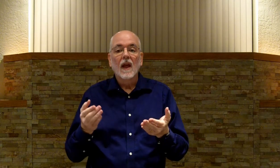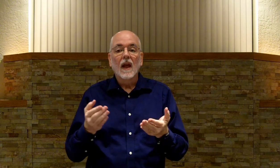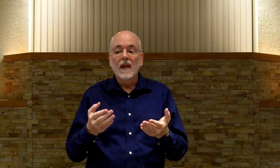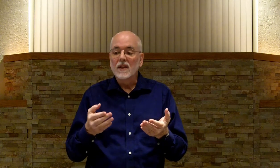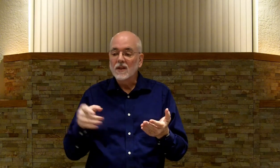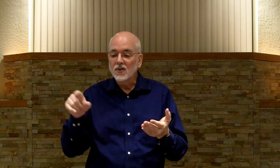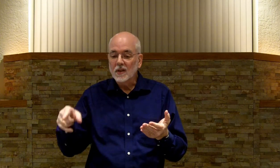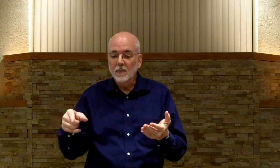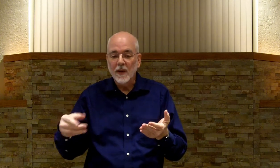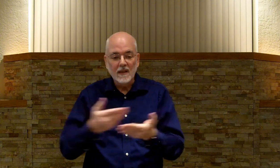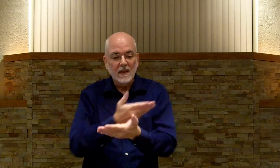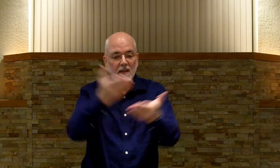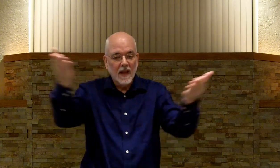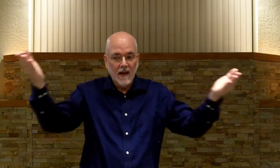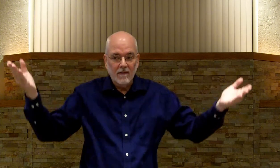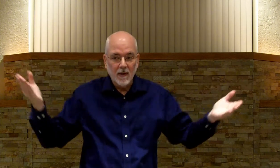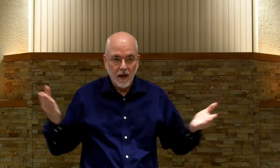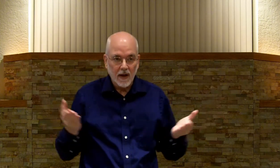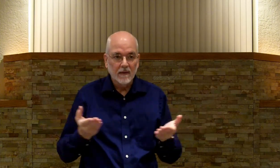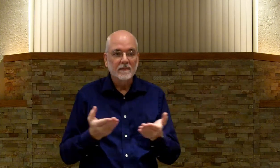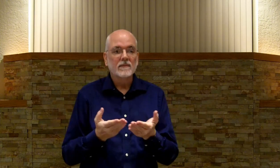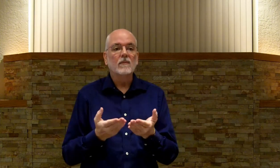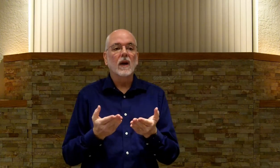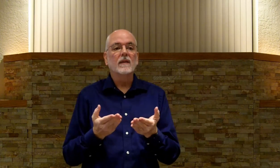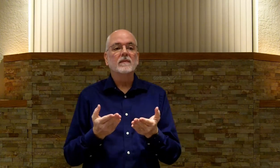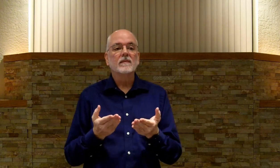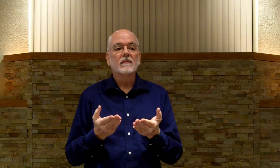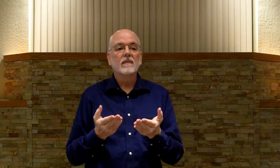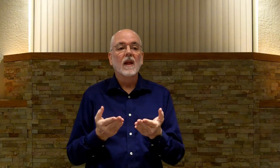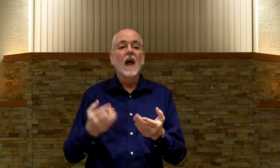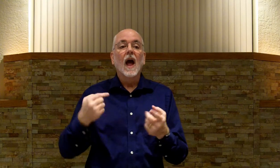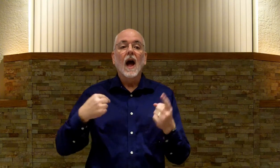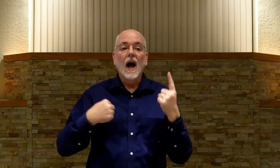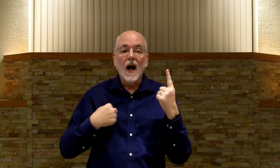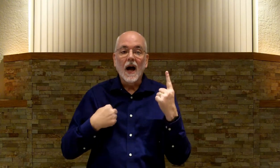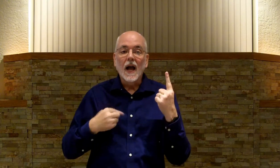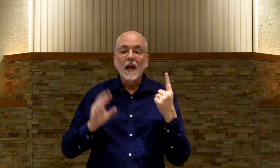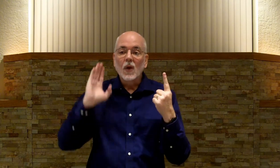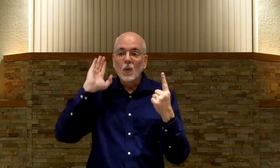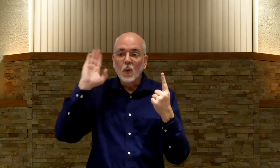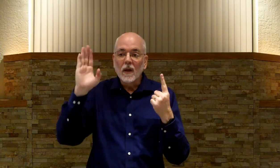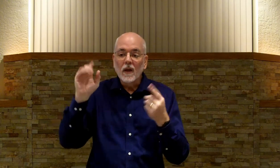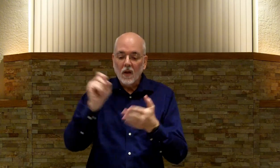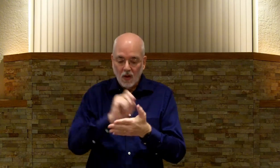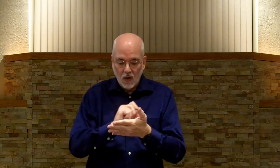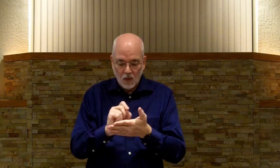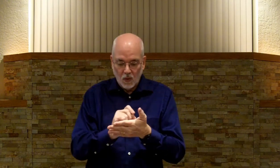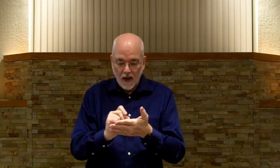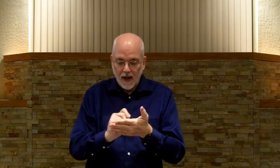And this isn't just the priest. This is everybody. Right. I. Will. Write.